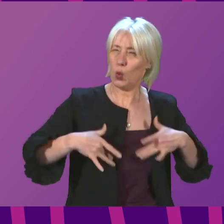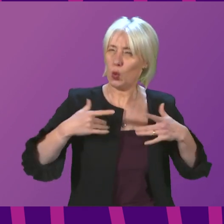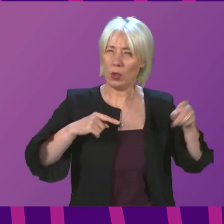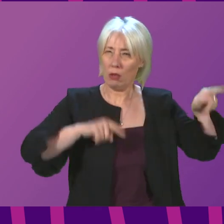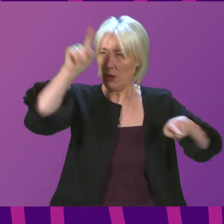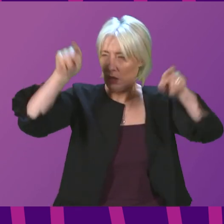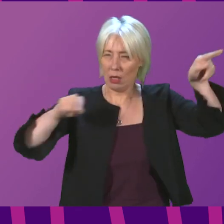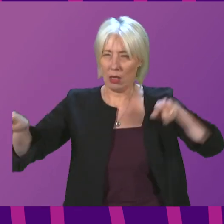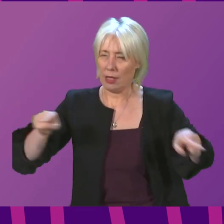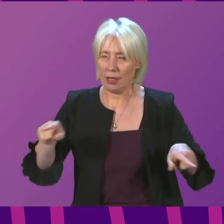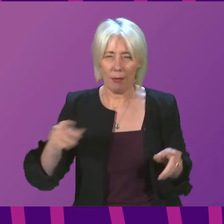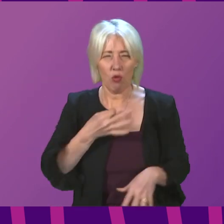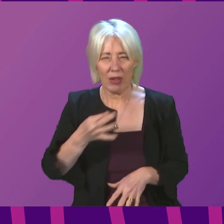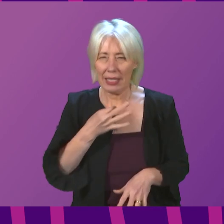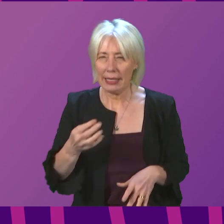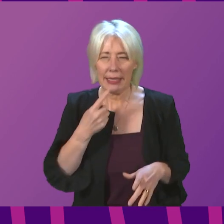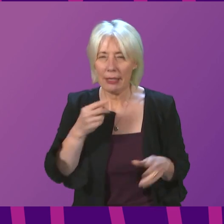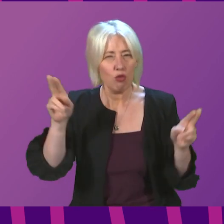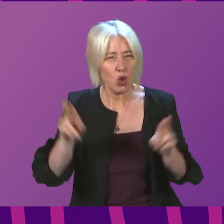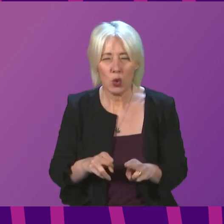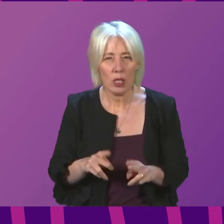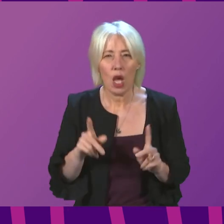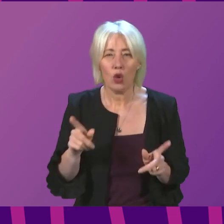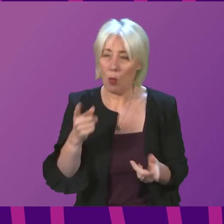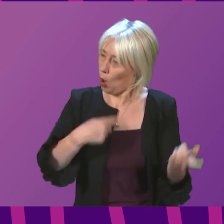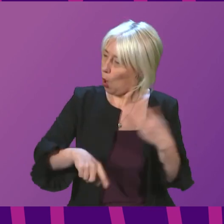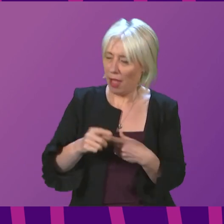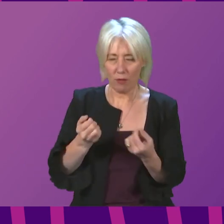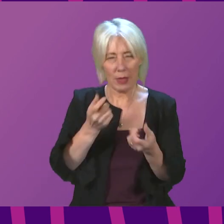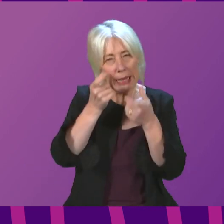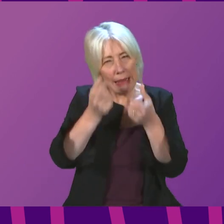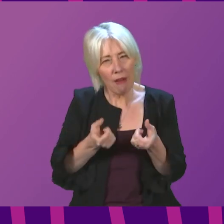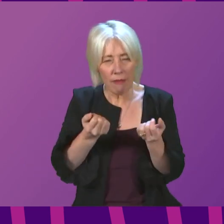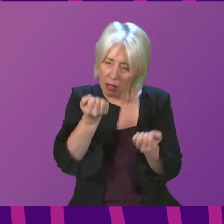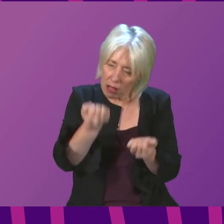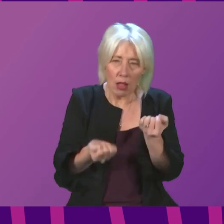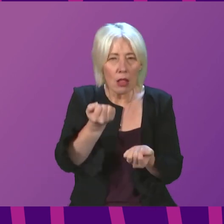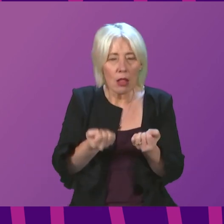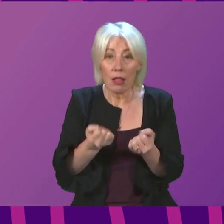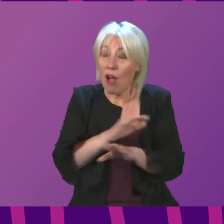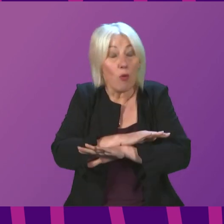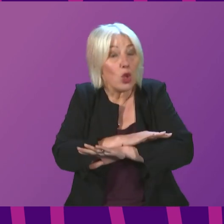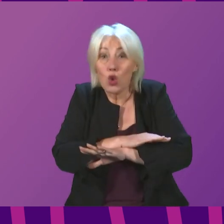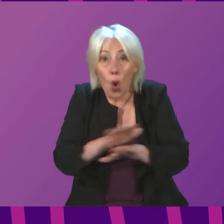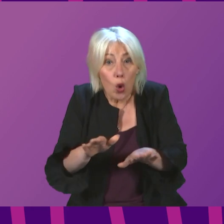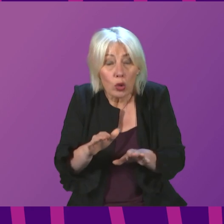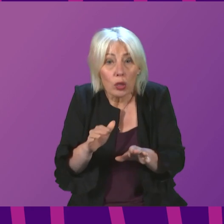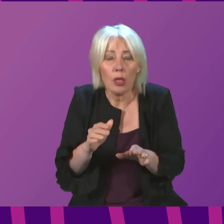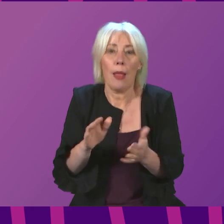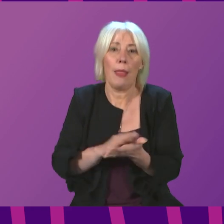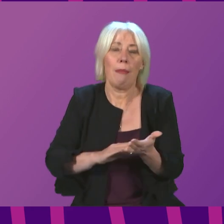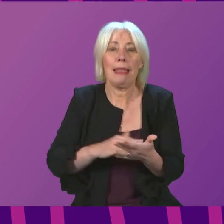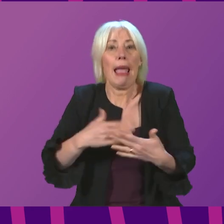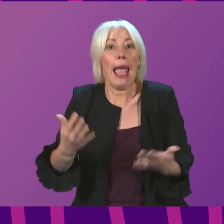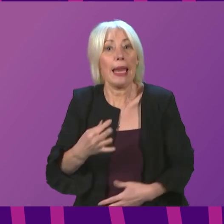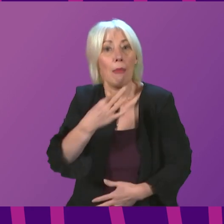appropriate degree of risk. All of that says we need to weigh these things carefully, because if we do not do that, then any benefits that we